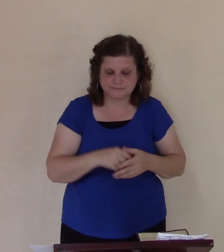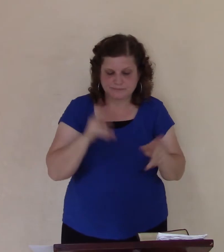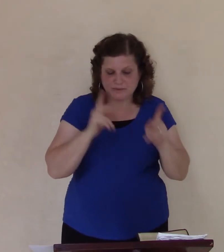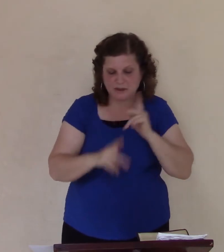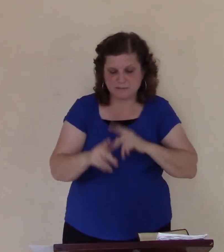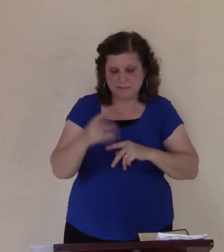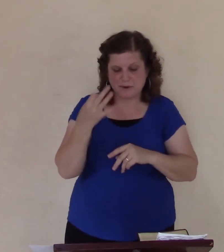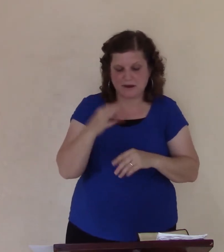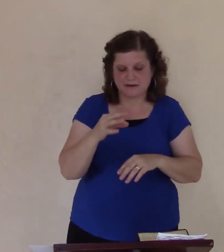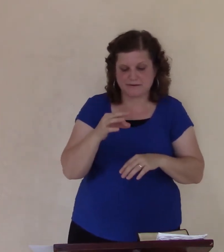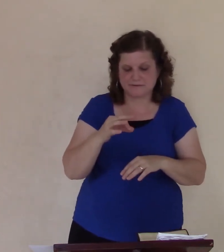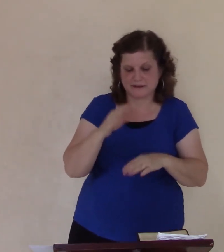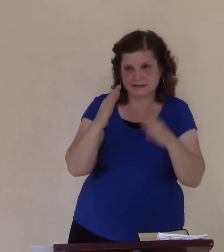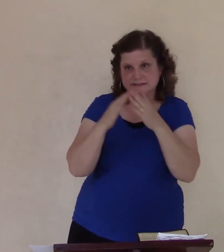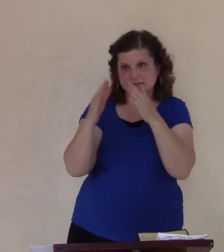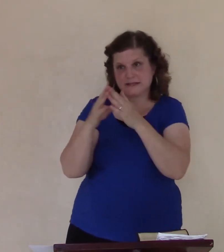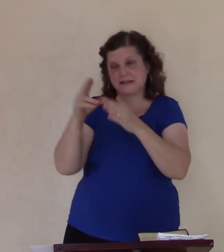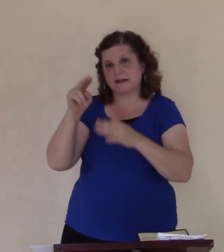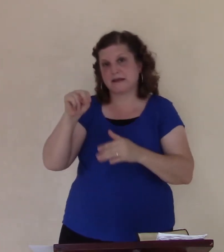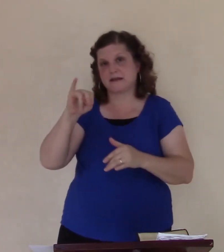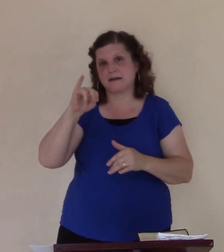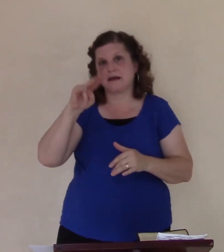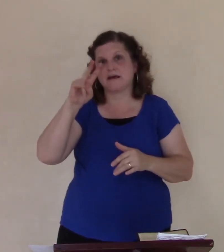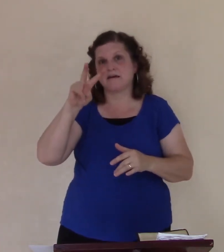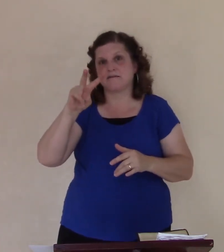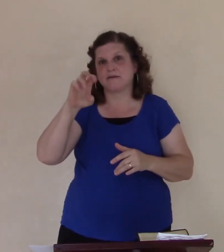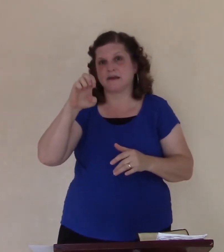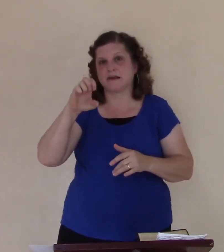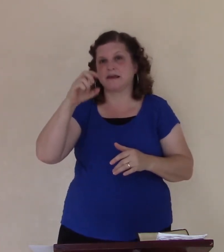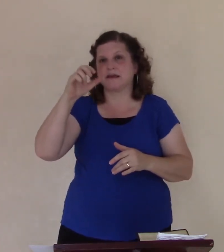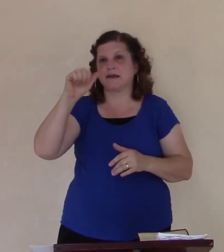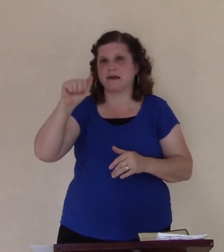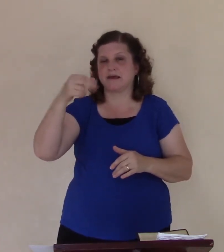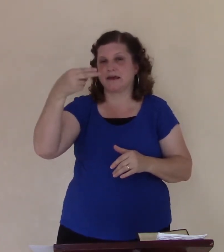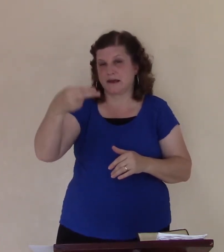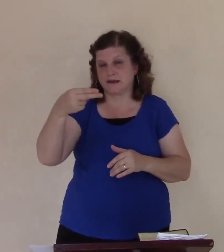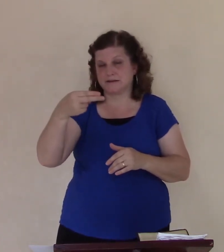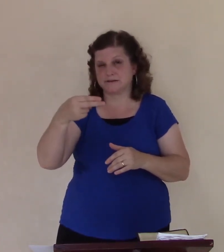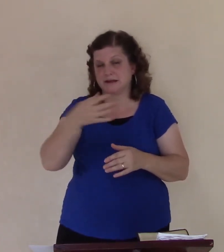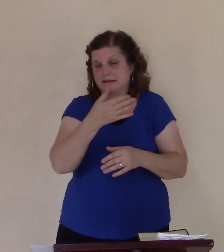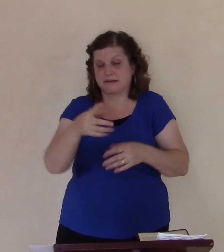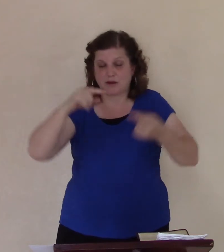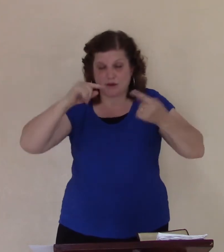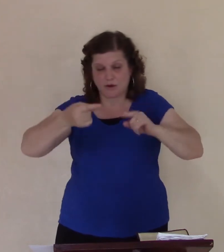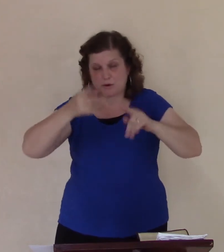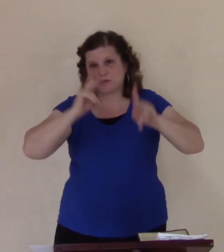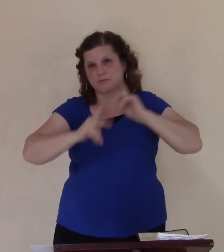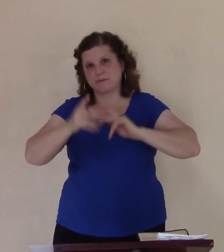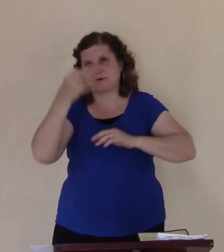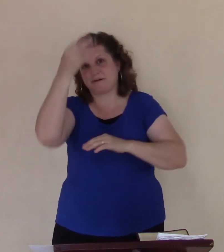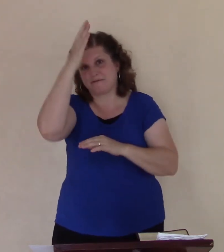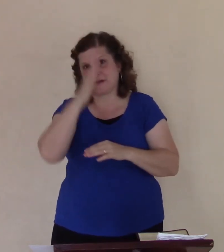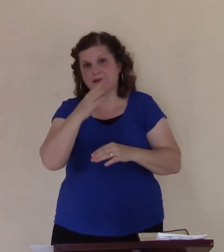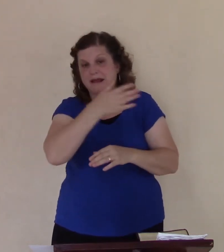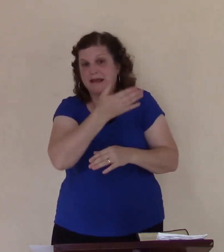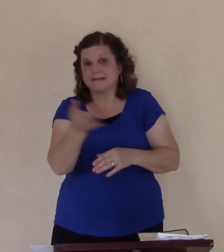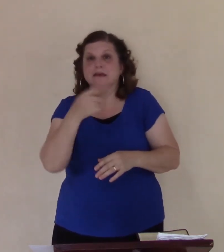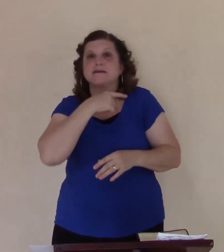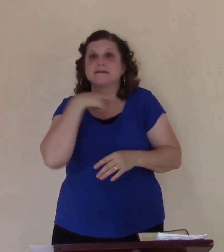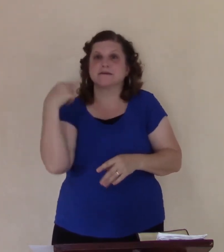wicked things. These people, of Nineveh, who had tortured, the people of God, who had killed, the people of God, who had